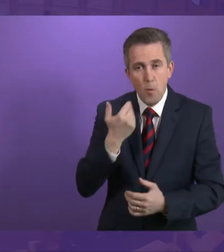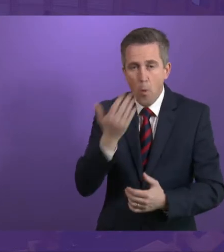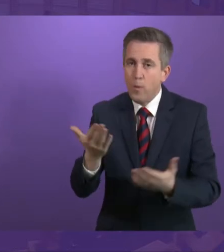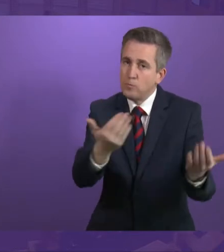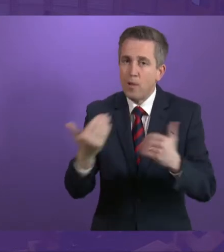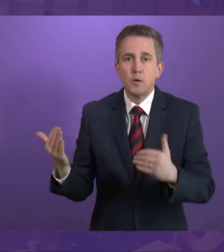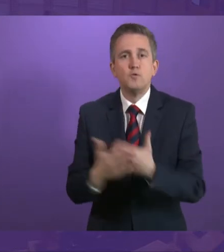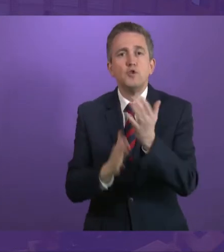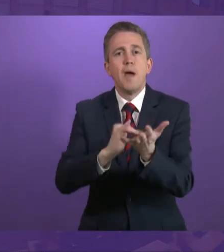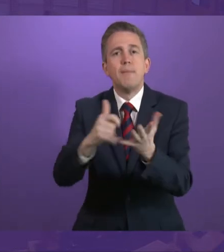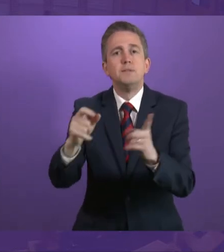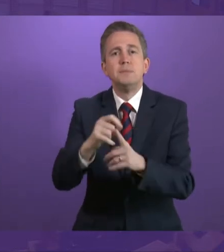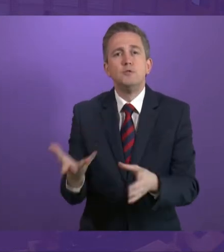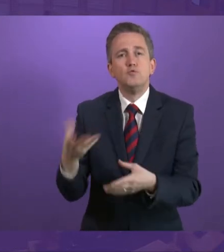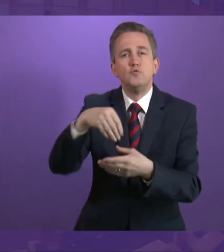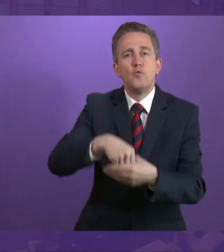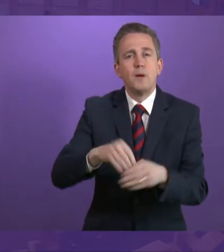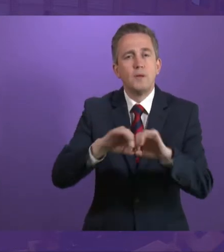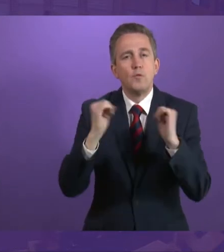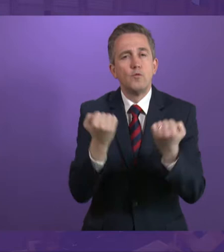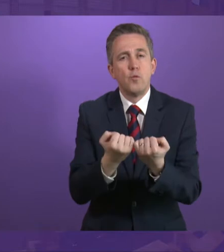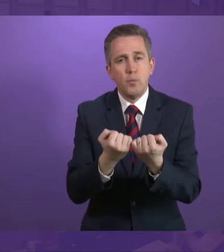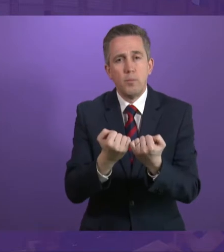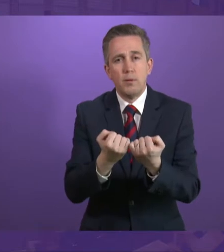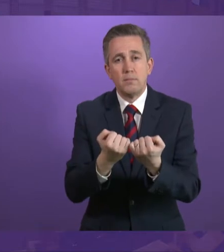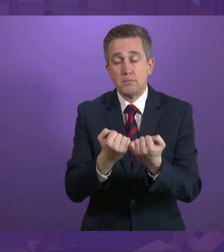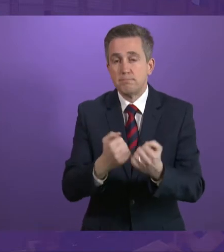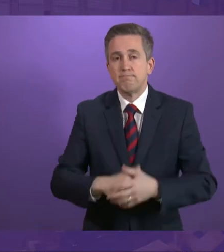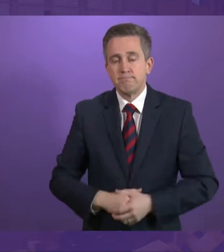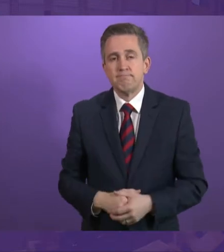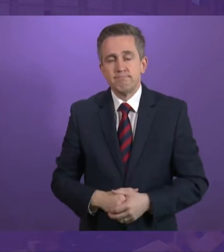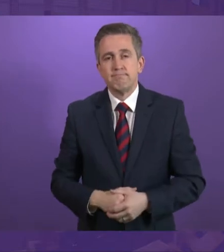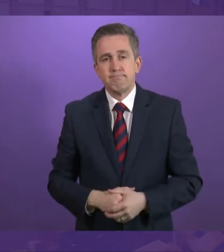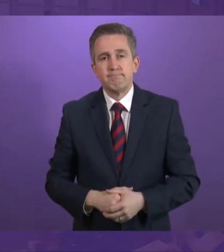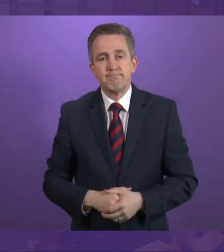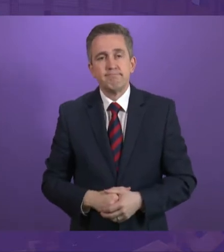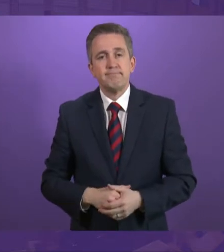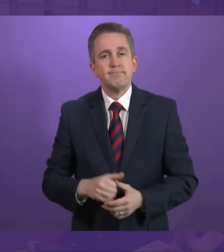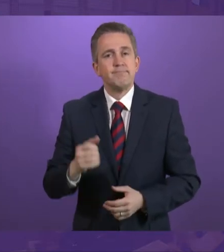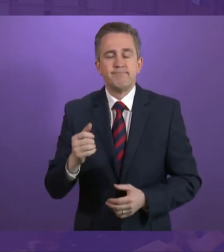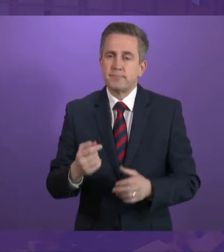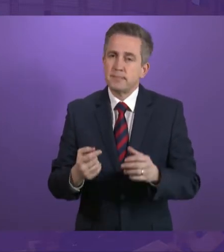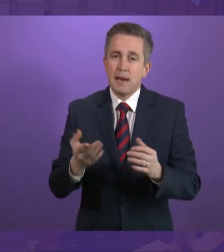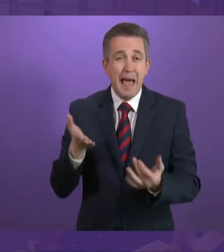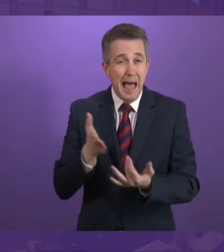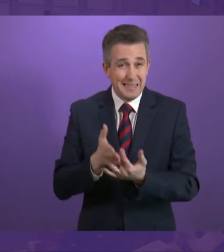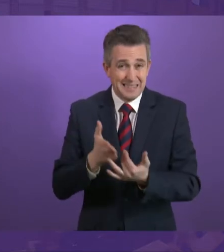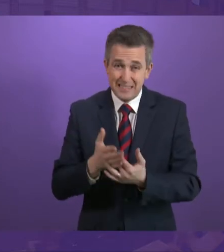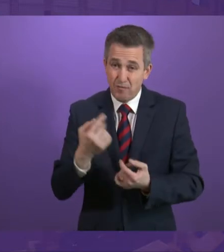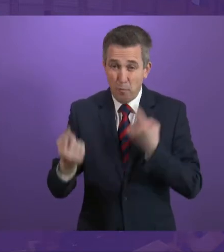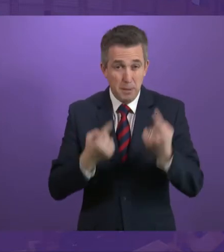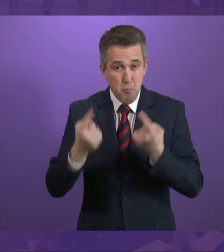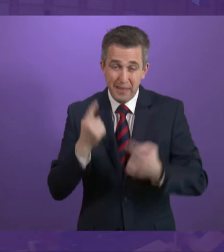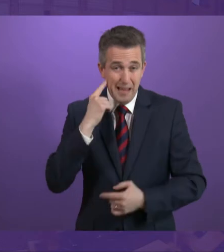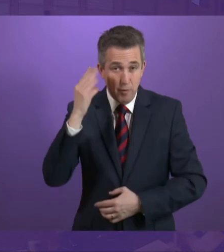and I would encourage anyone here today to come along to our next meeting. Hearing access is something... There's